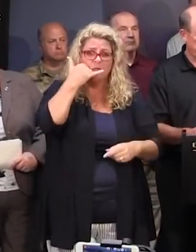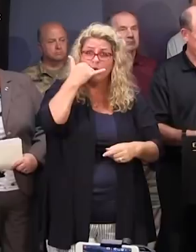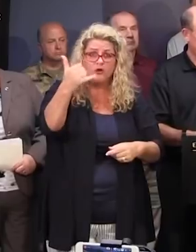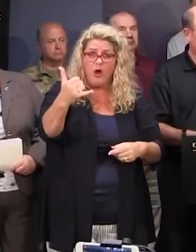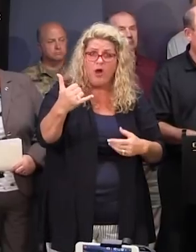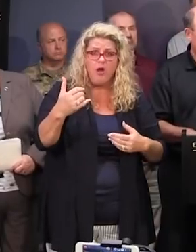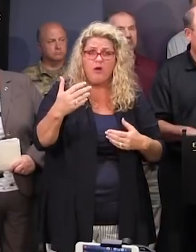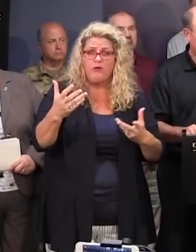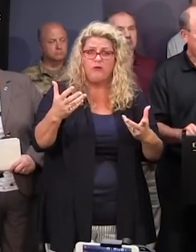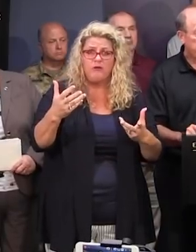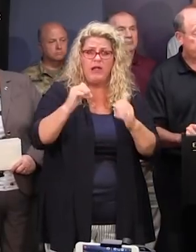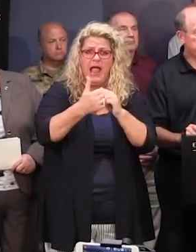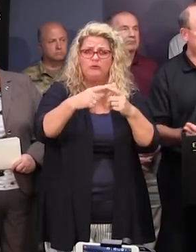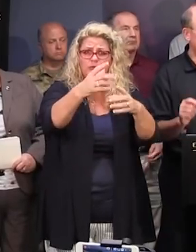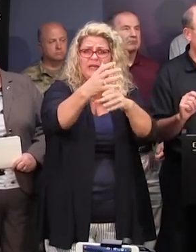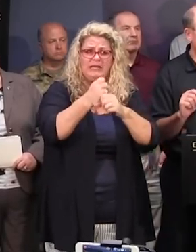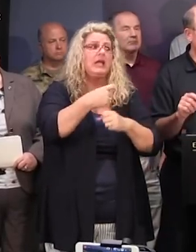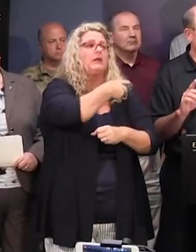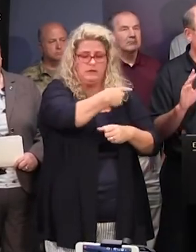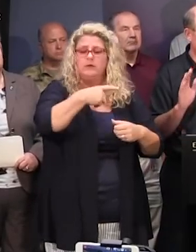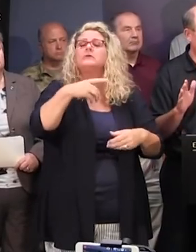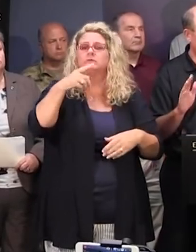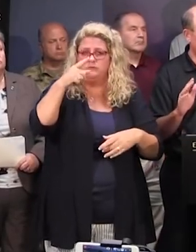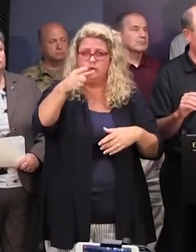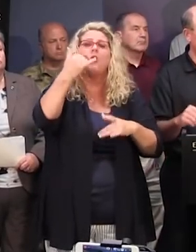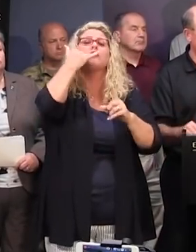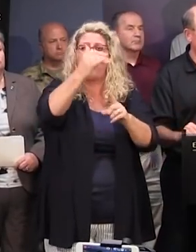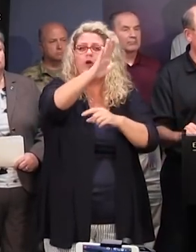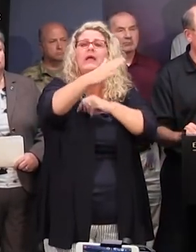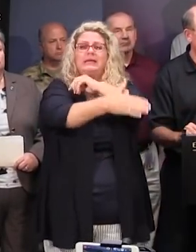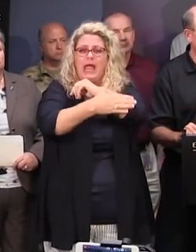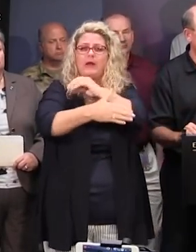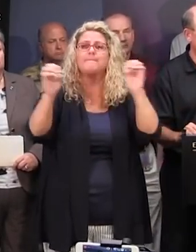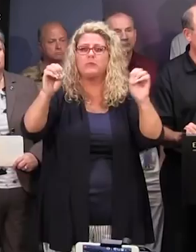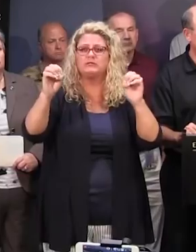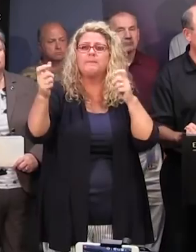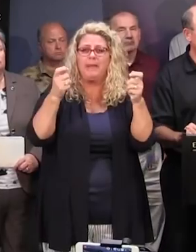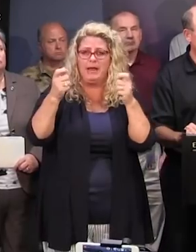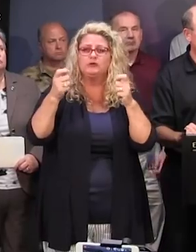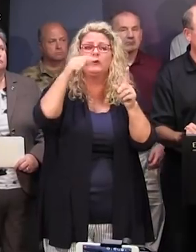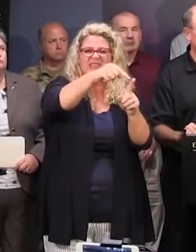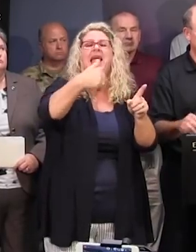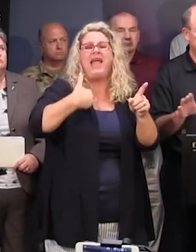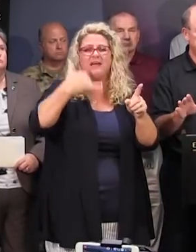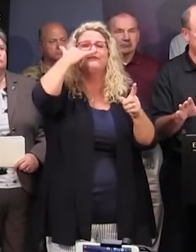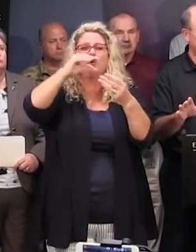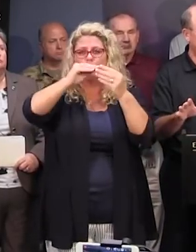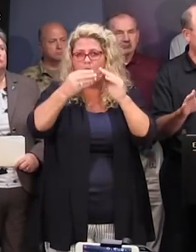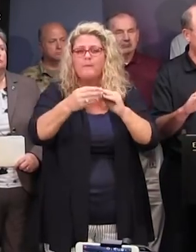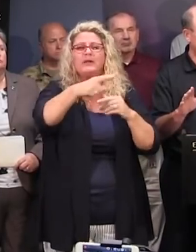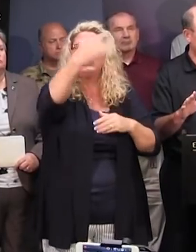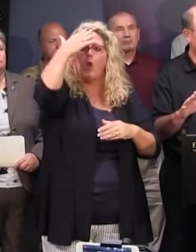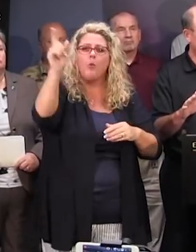number to find or to coordinate? Yeah, they should coordinate with or call their county emergency managers. And then they've got plans to have